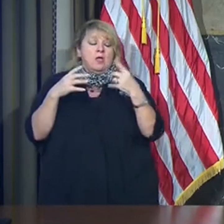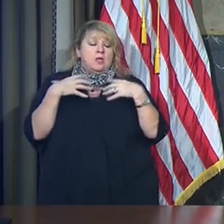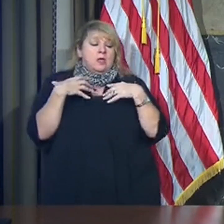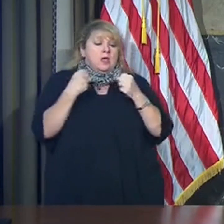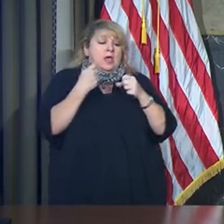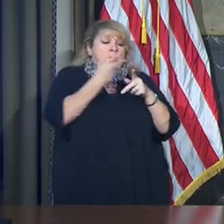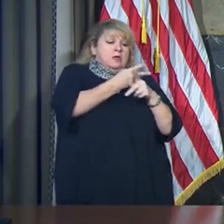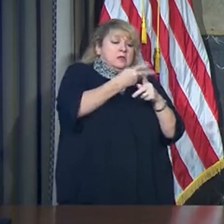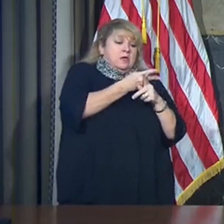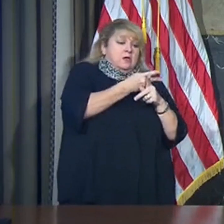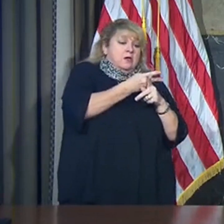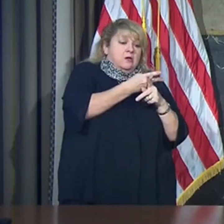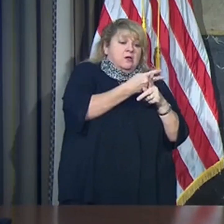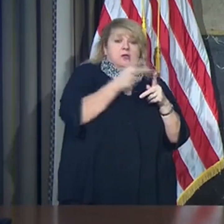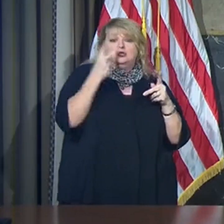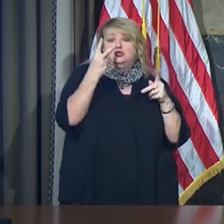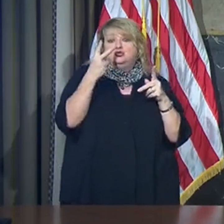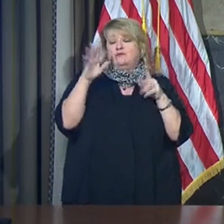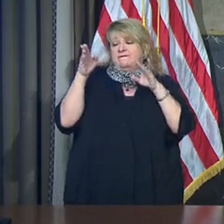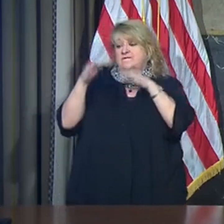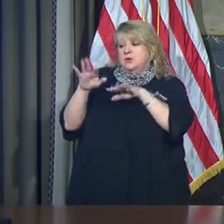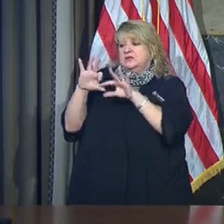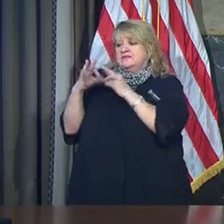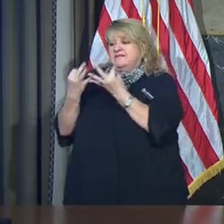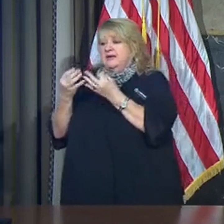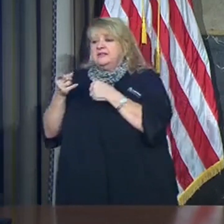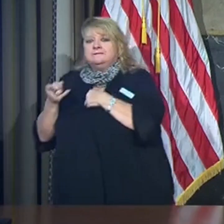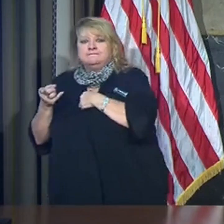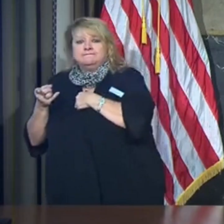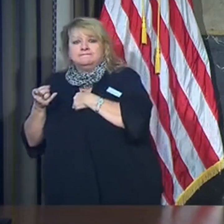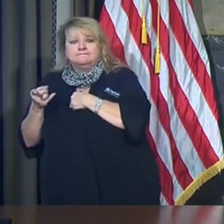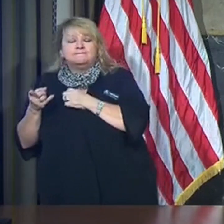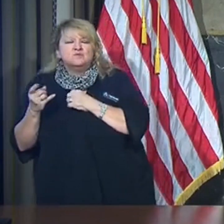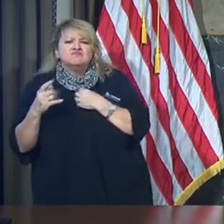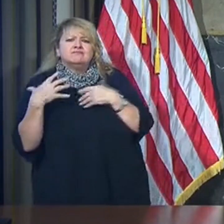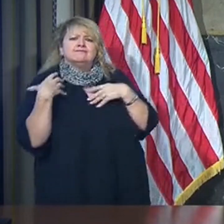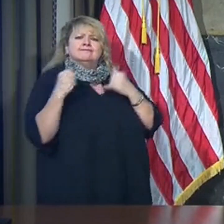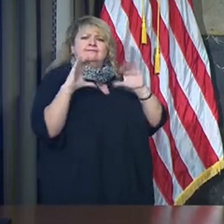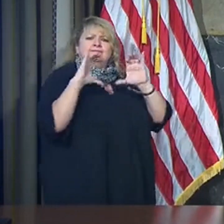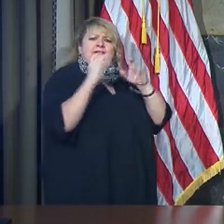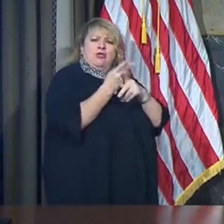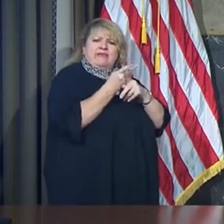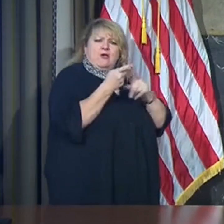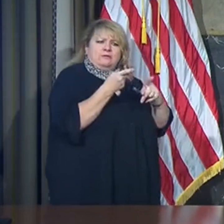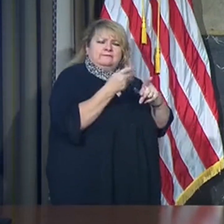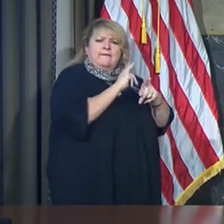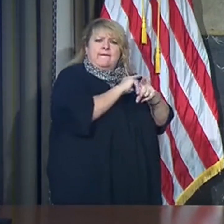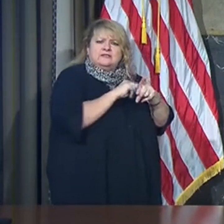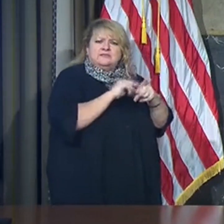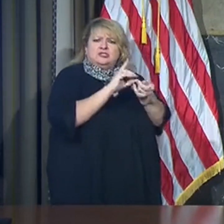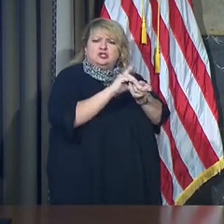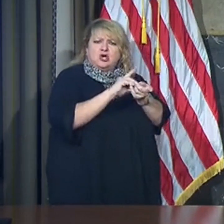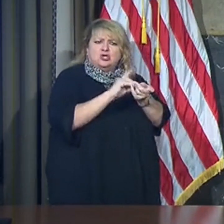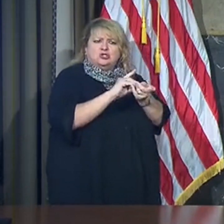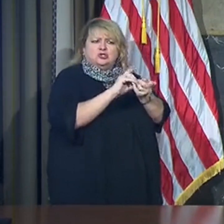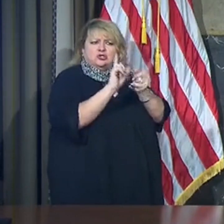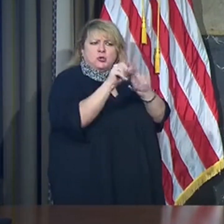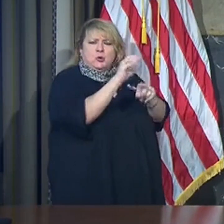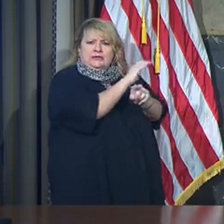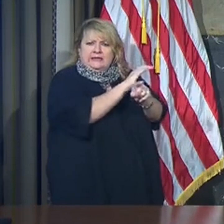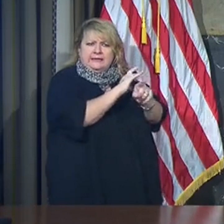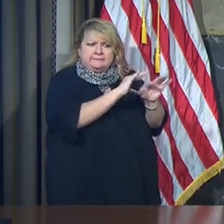and number two, family. So let's address health care. While the public has not